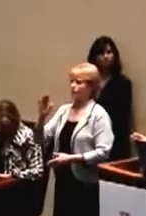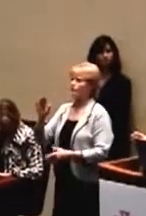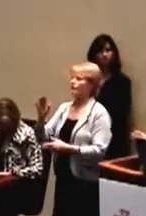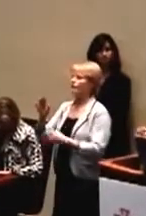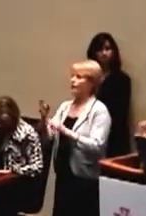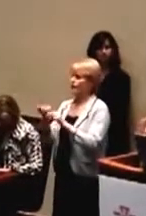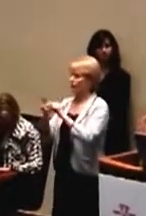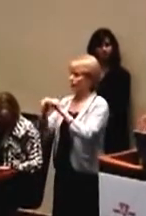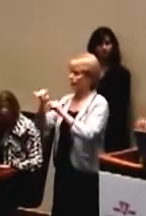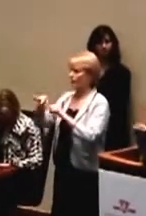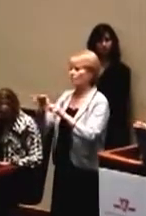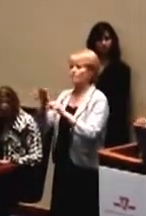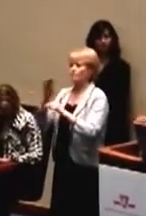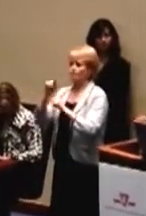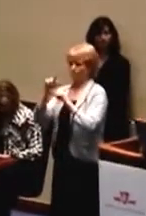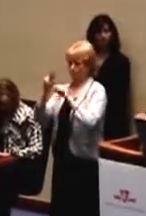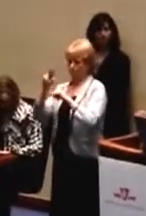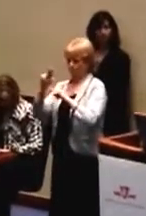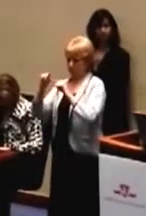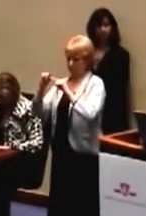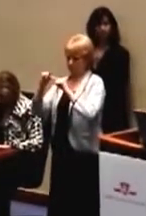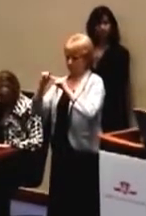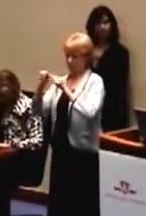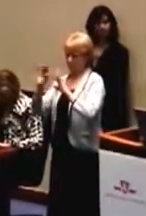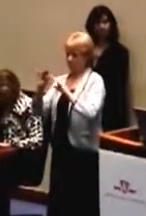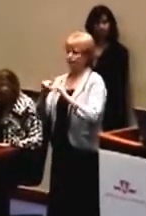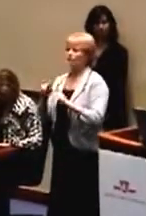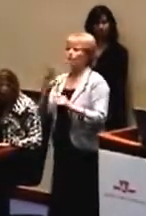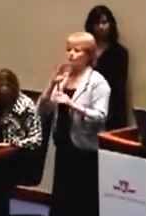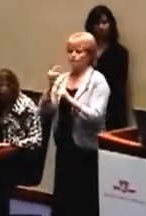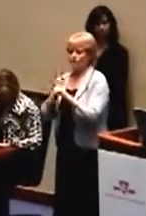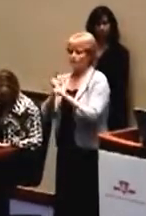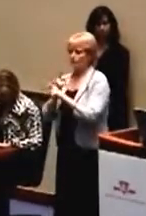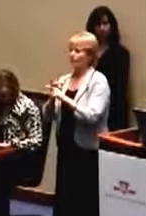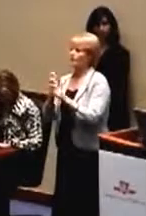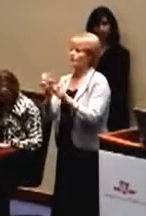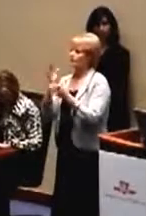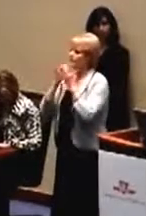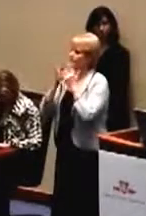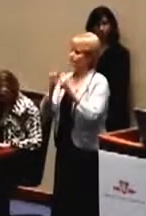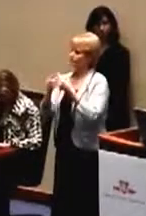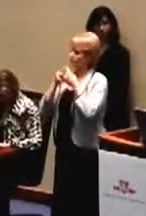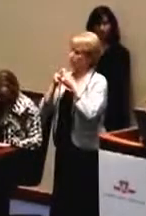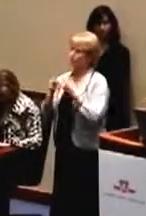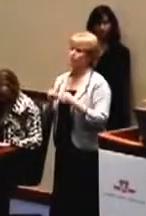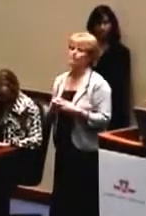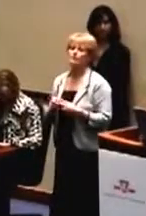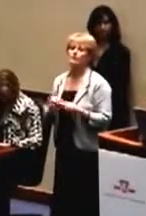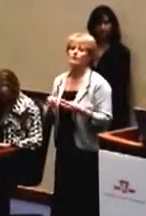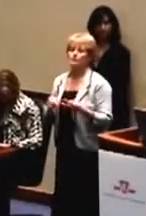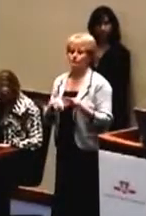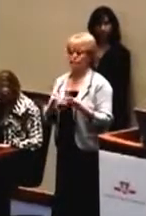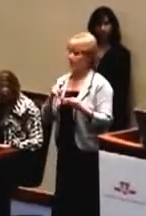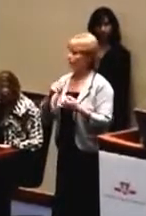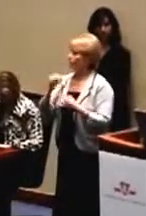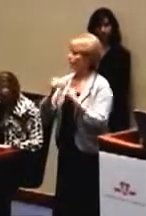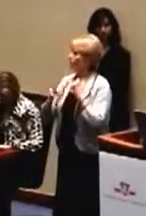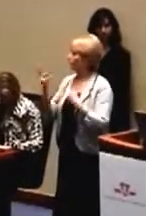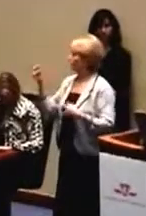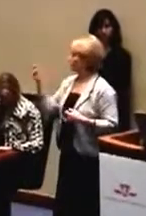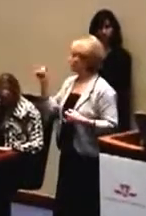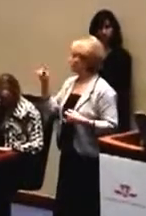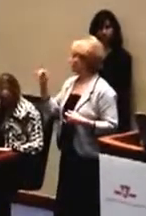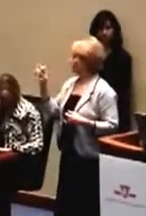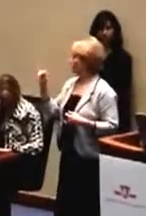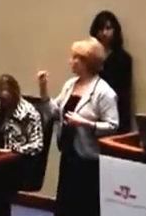rise to a minimum, and we will identify further ways to run this business efficiently. And then the final one, again, in response to you, Patricia,